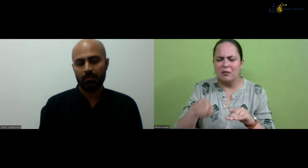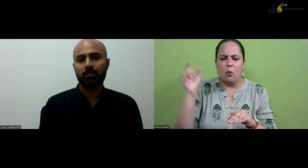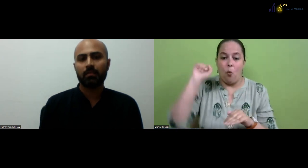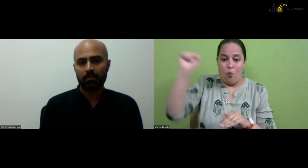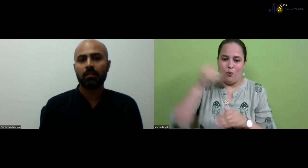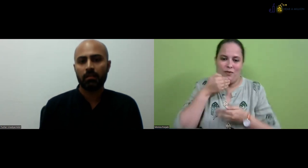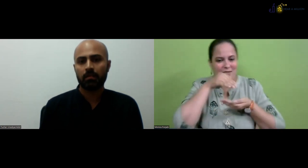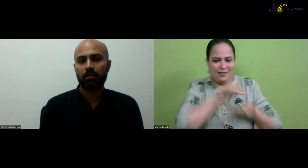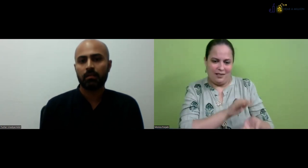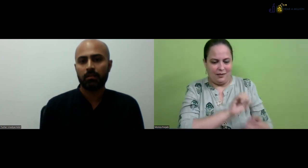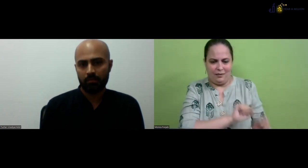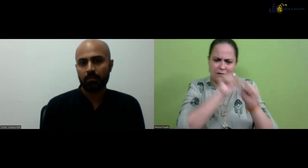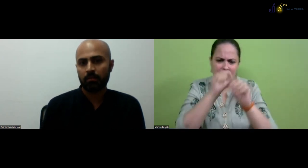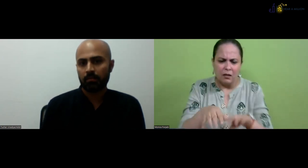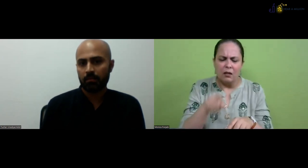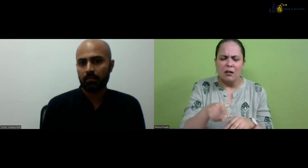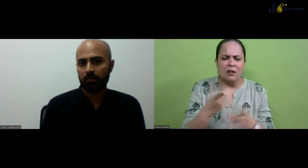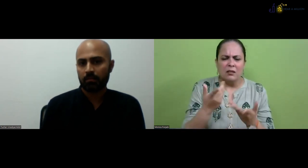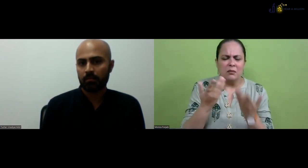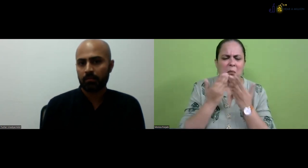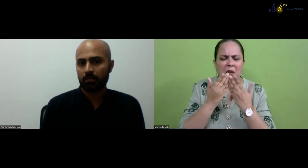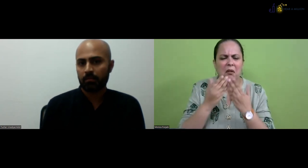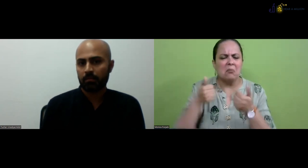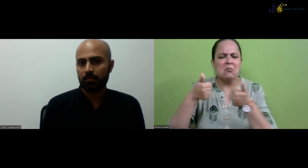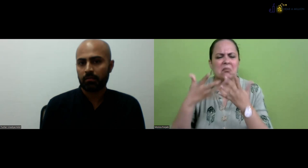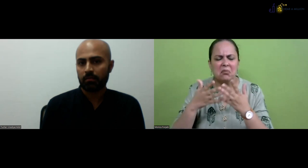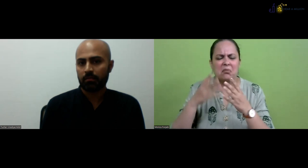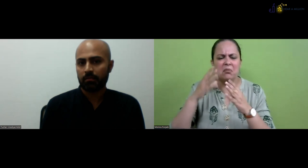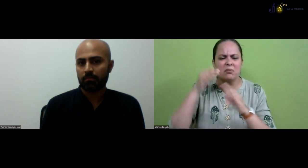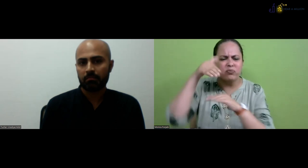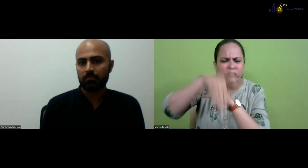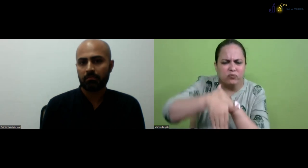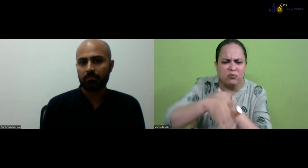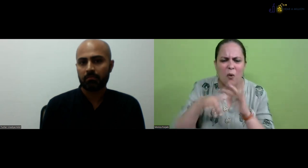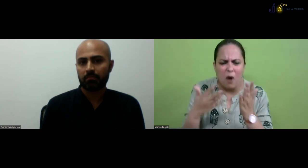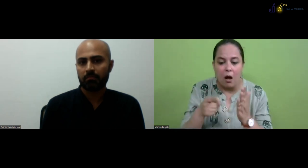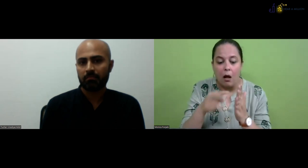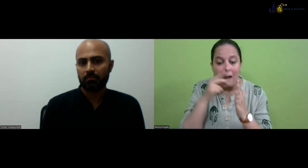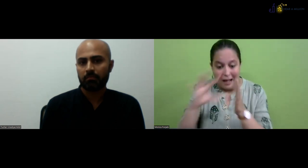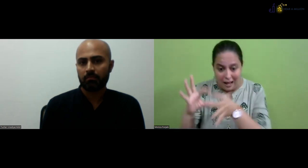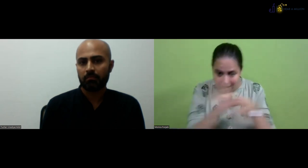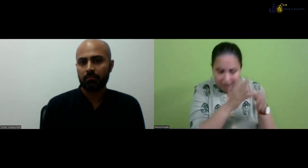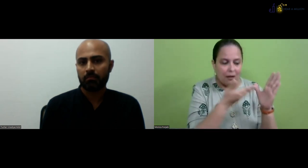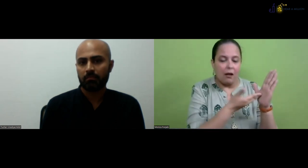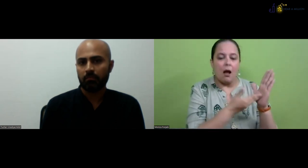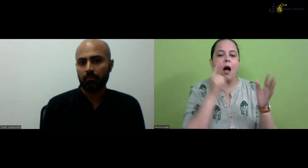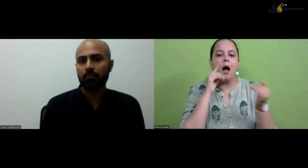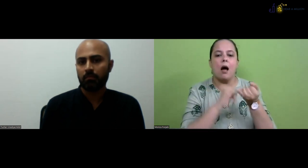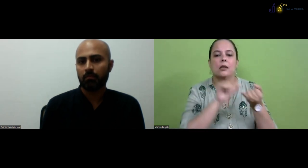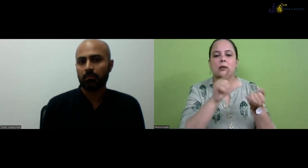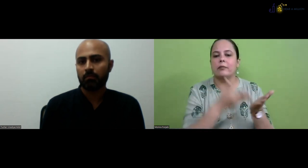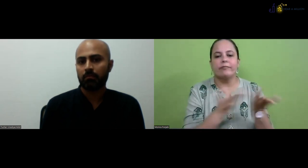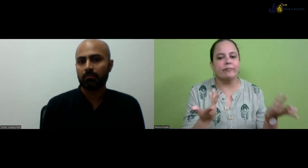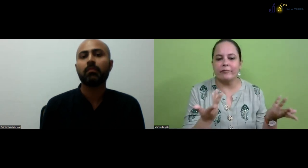in ISL and the parents, you know, they, when they, uh, have their child in school, how they can see whether their child are